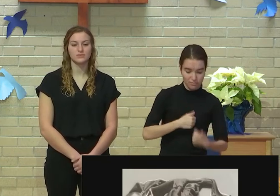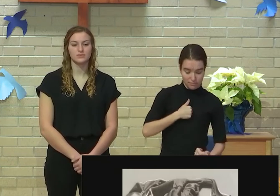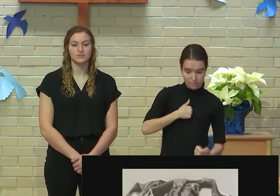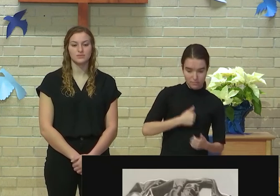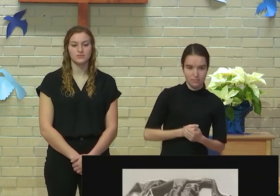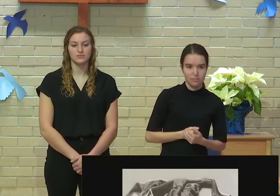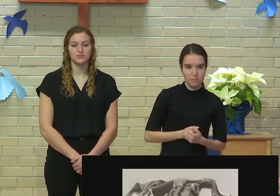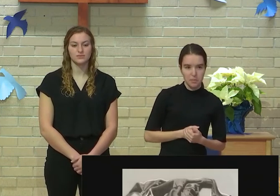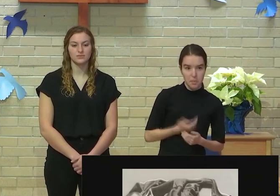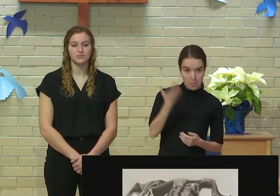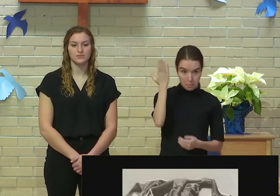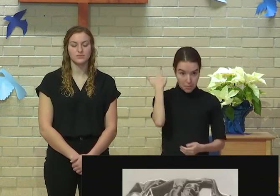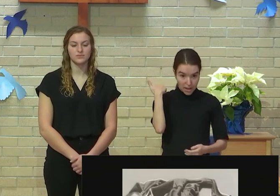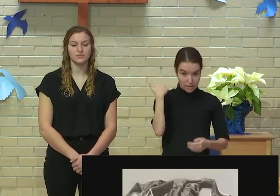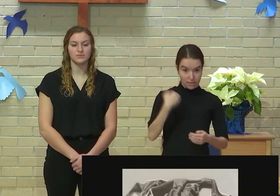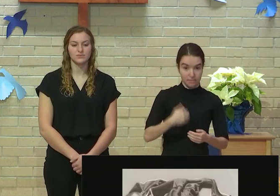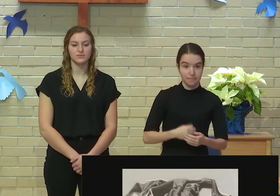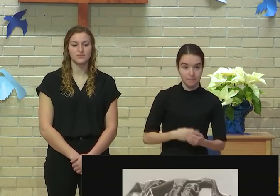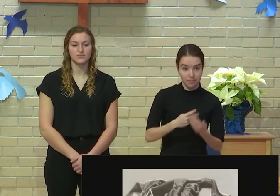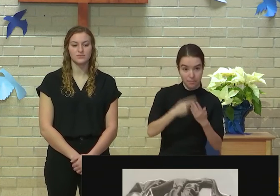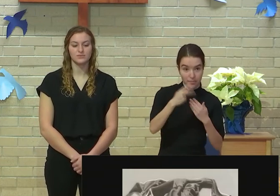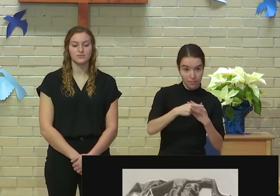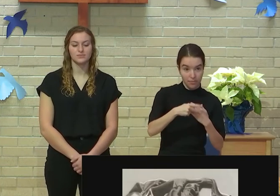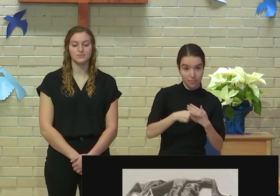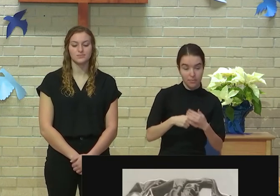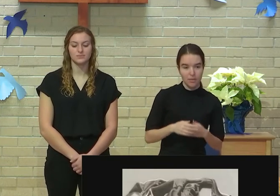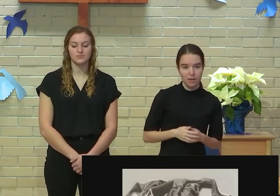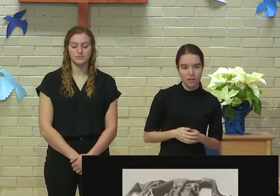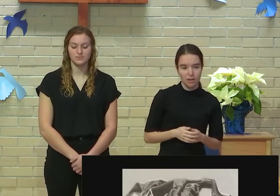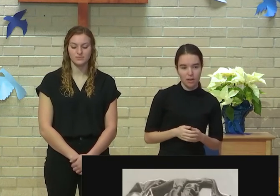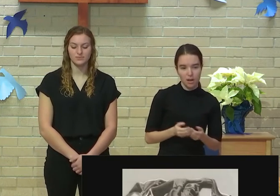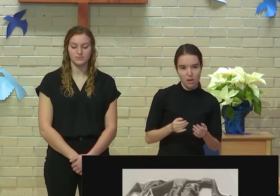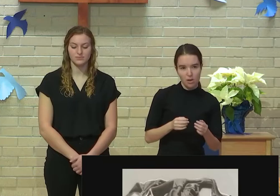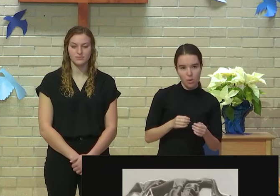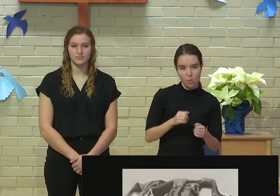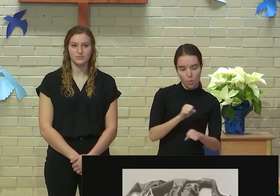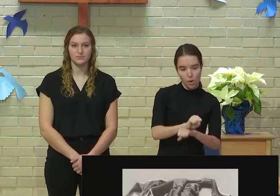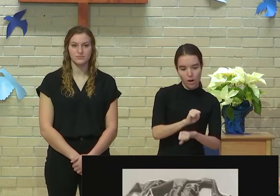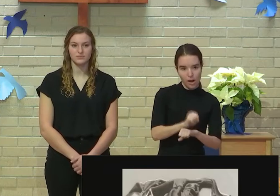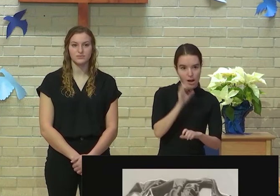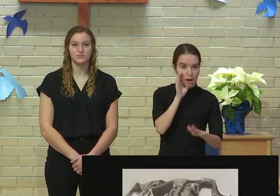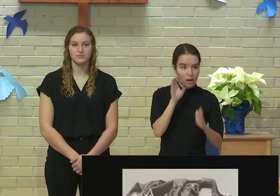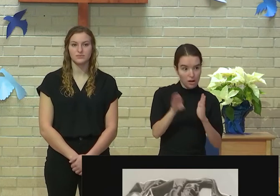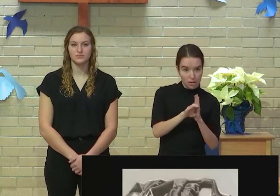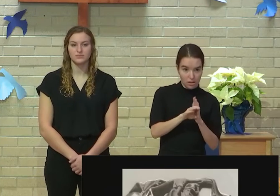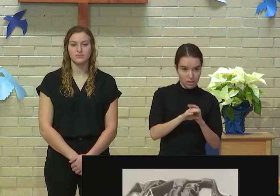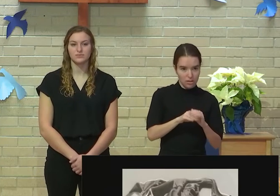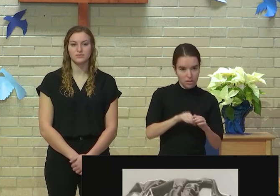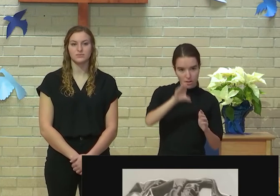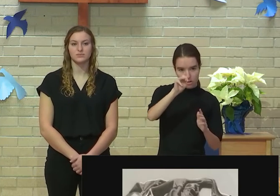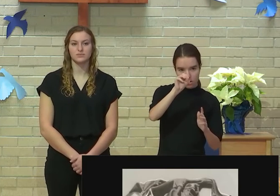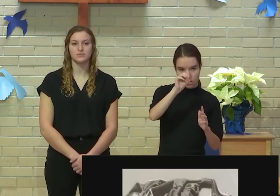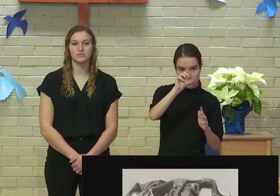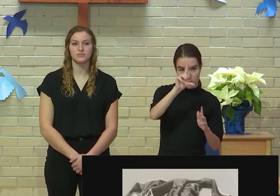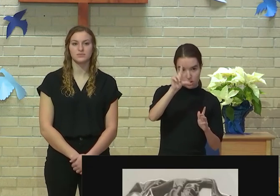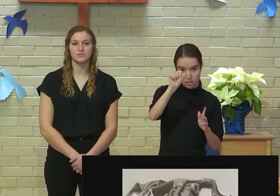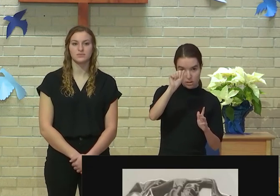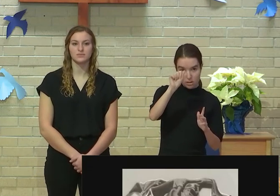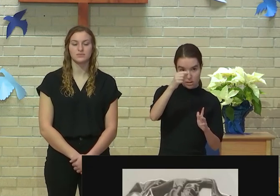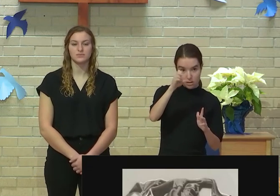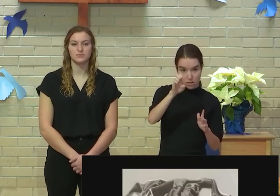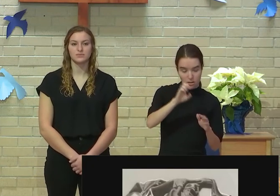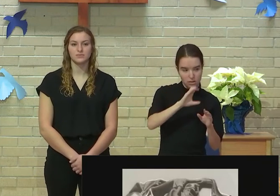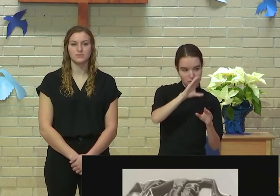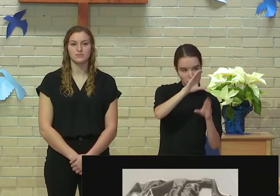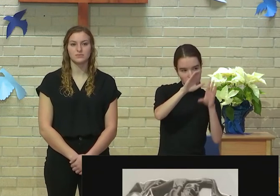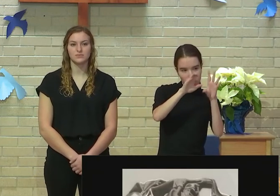doing was a collage, and I wanted to challenge myself with the folds. That was particularly difficult, it took a lot of time,